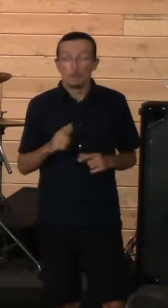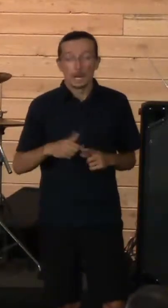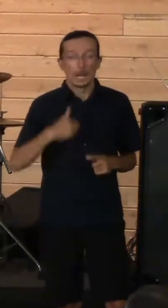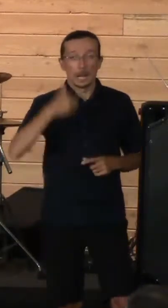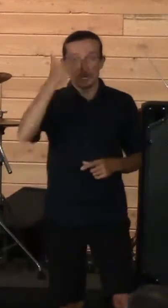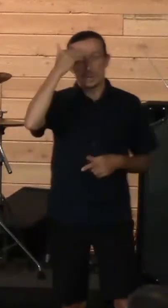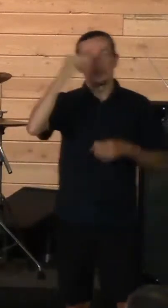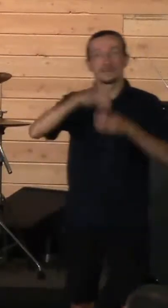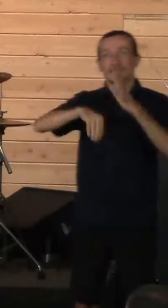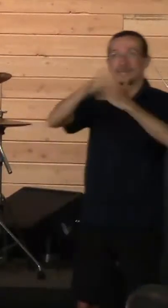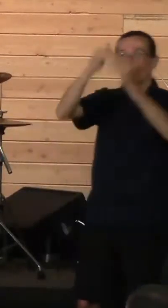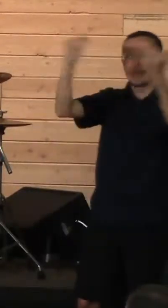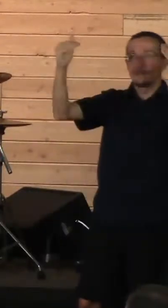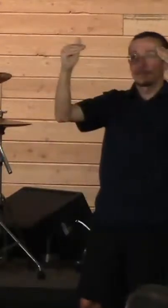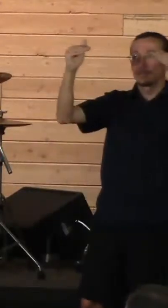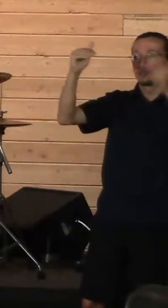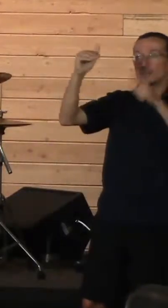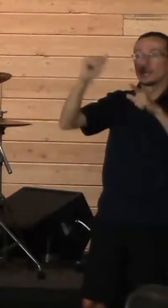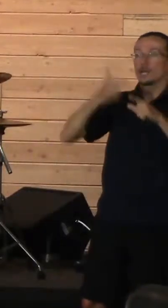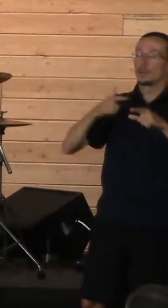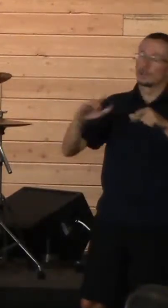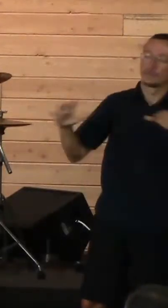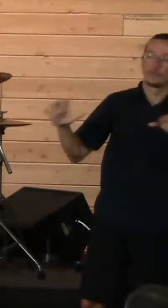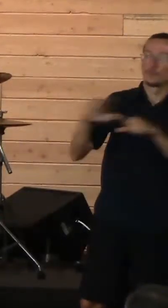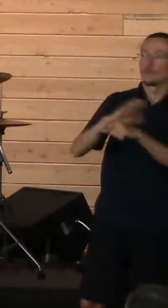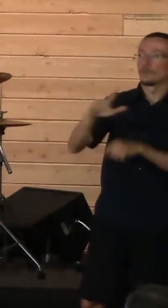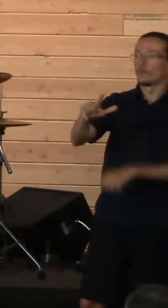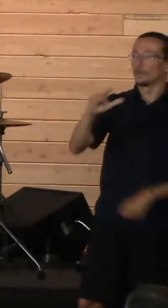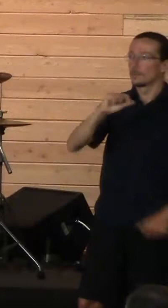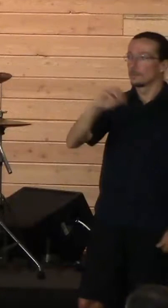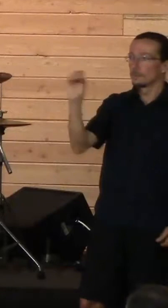in heaven, there is full and complete healing.